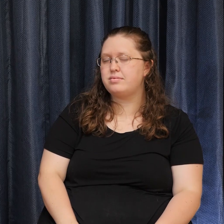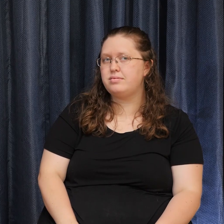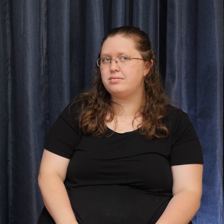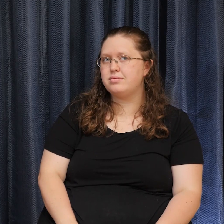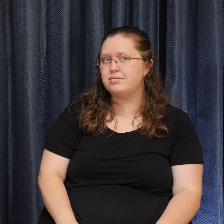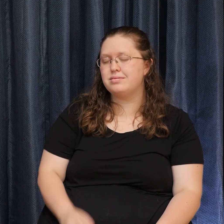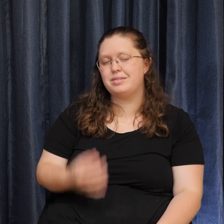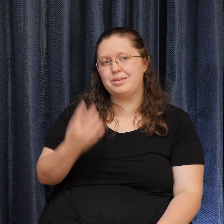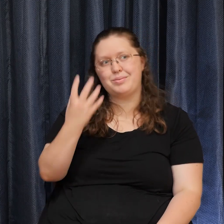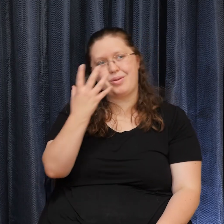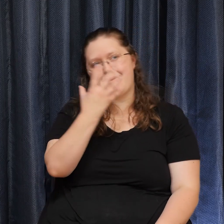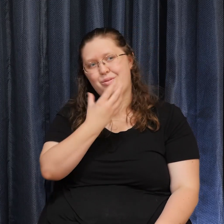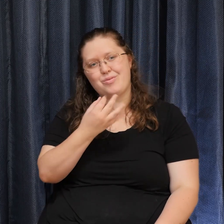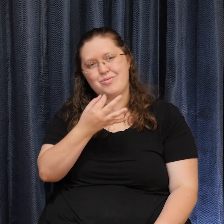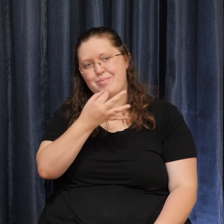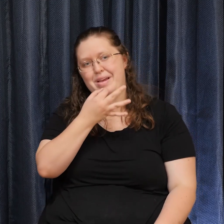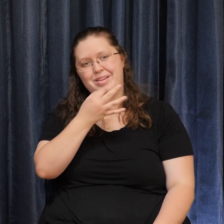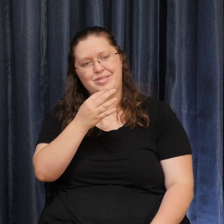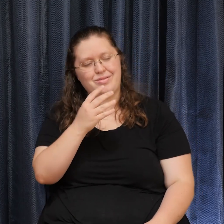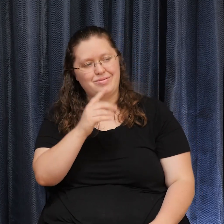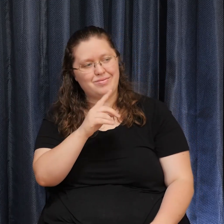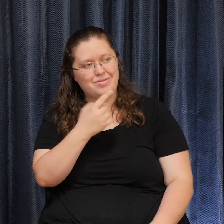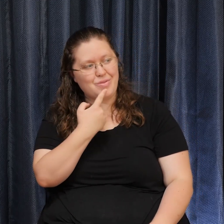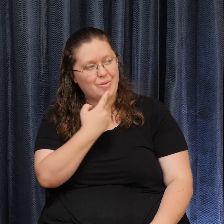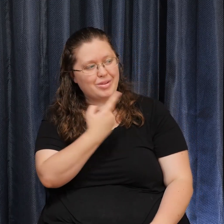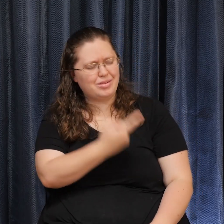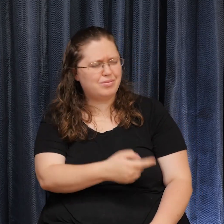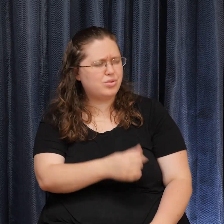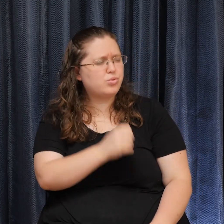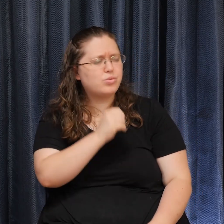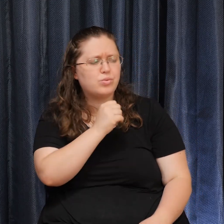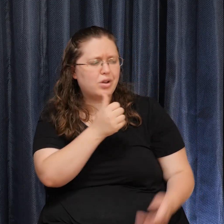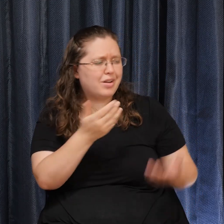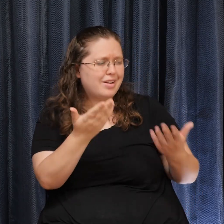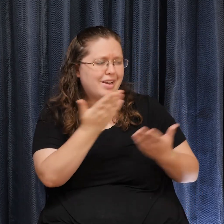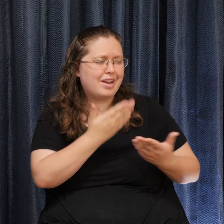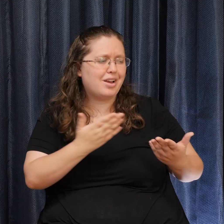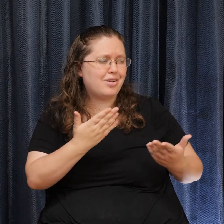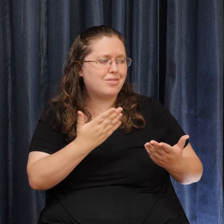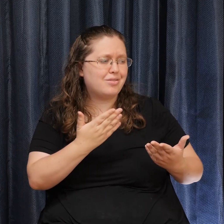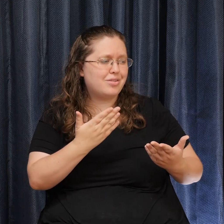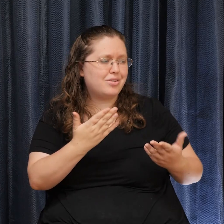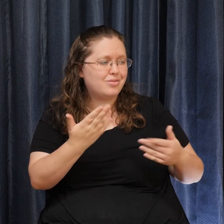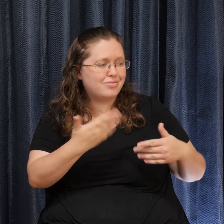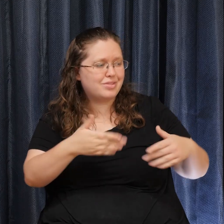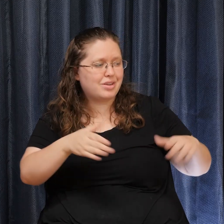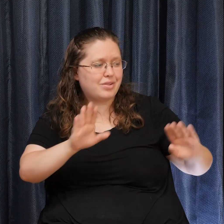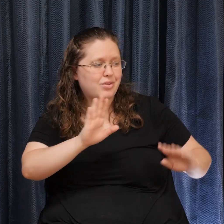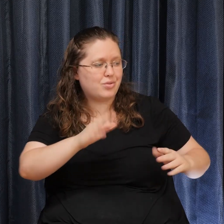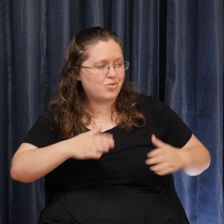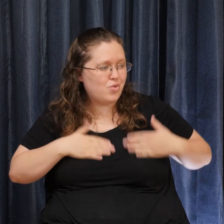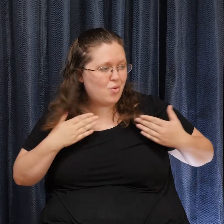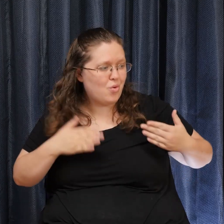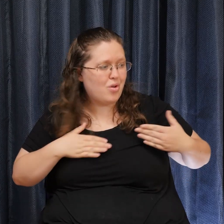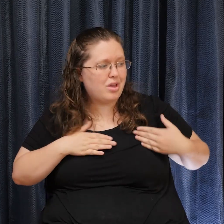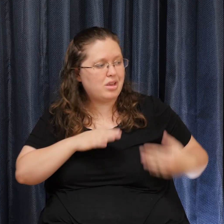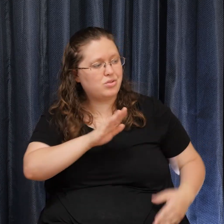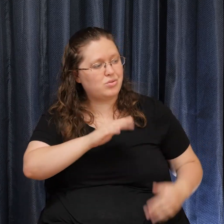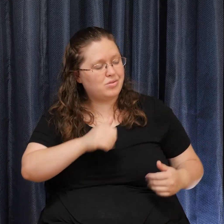master said You're not here To sacrifice Your joy And your life You are here To